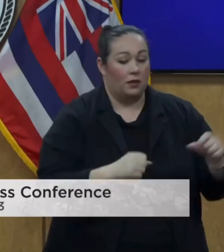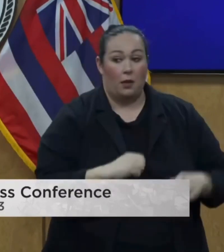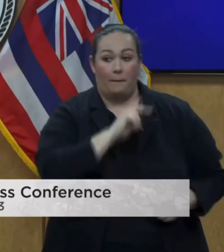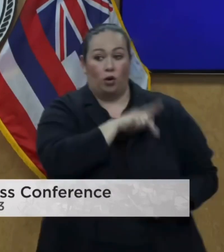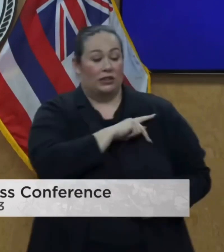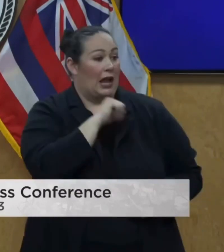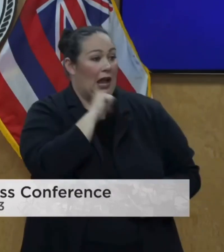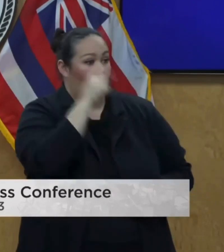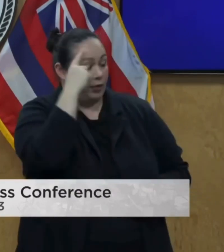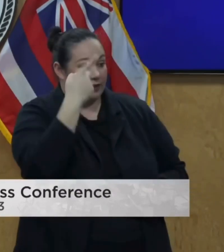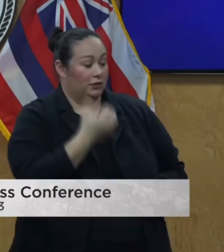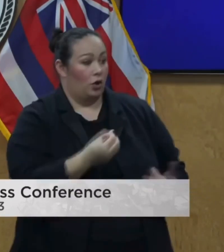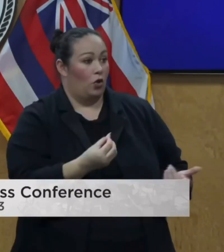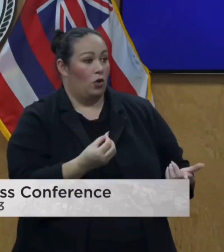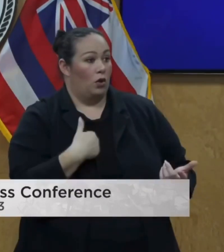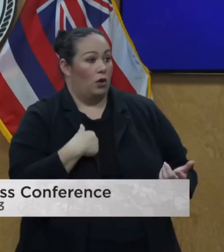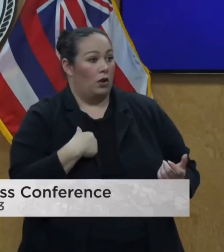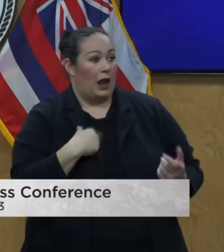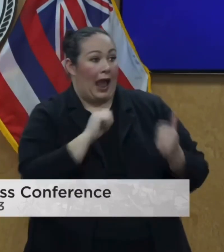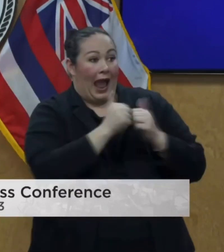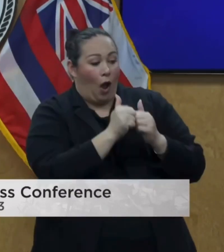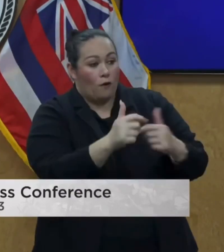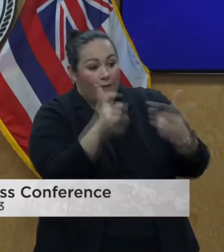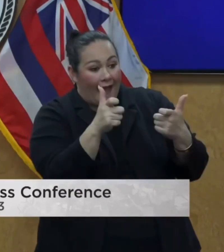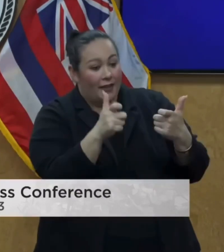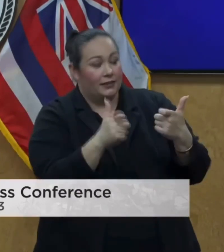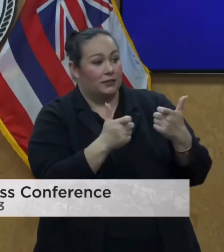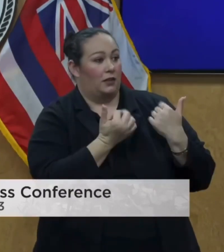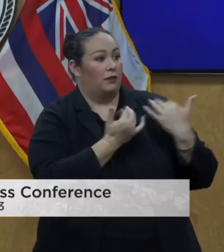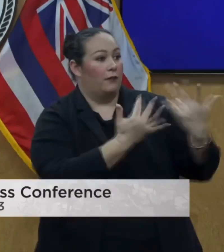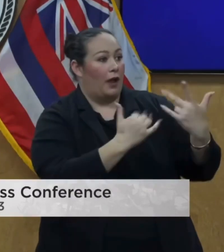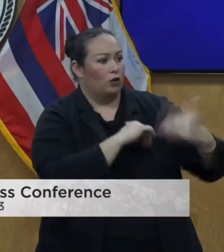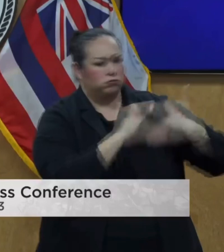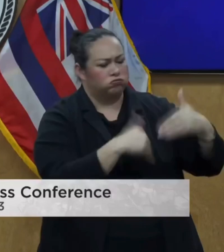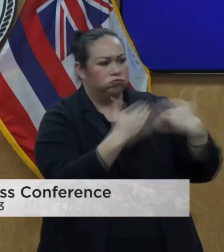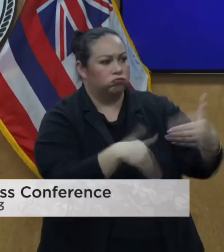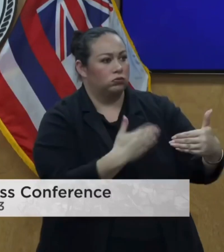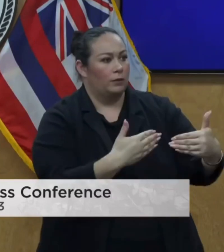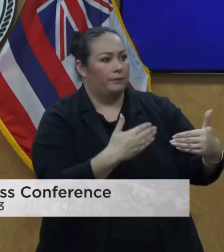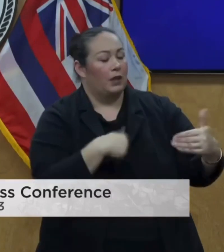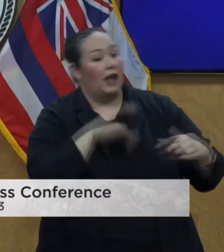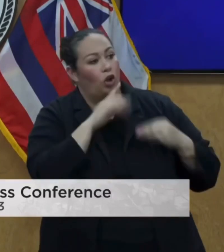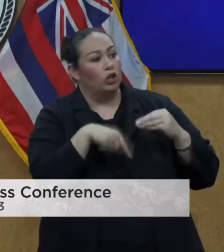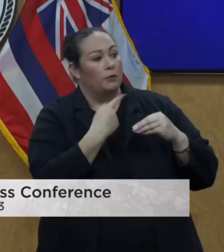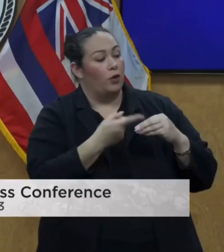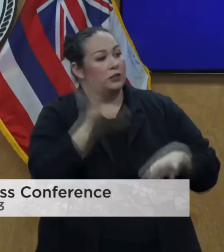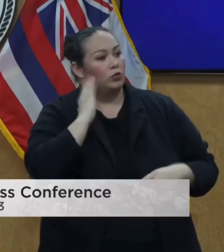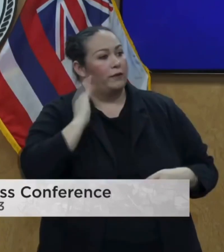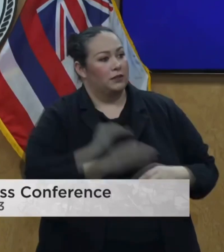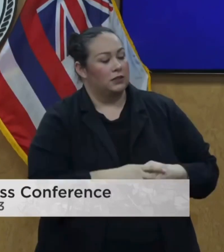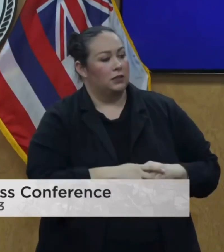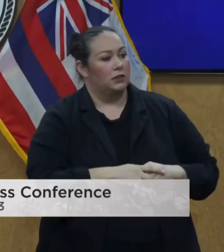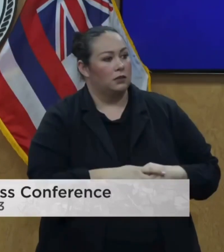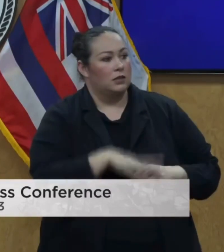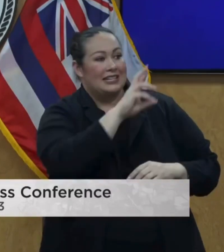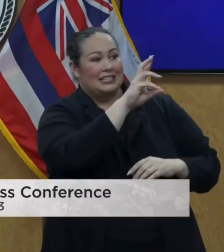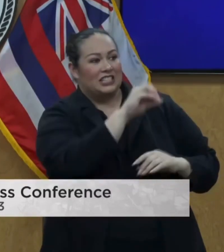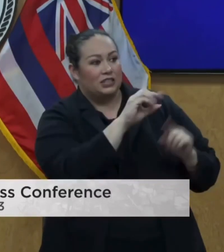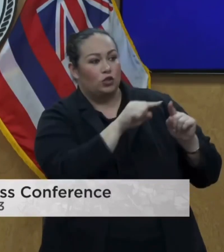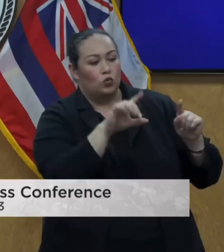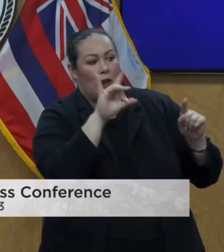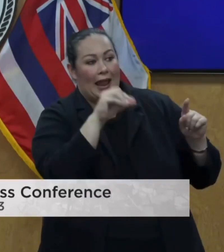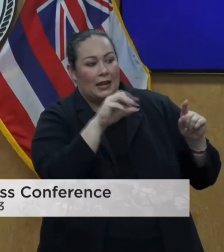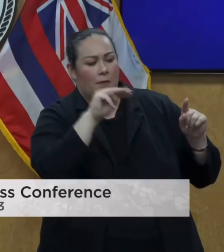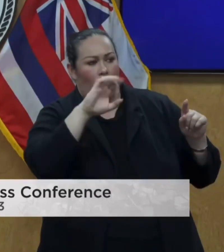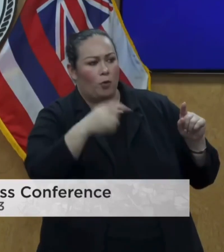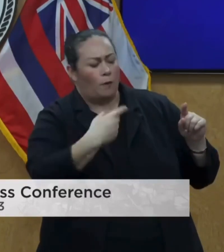I don't think so with the time. The rate that the fire spread. I talked about this previously. 60 to 85 miles